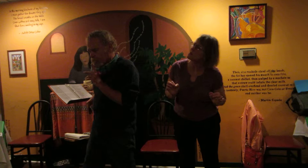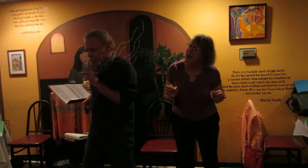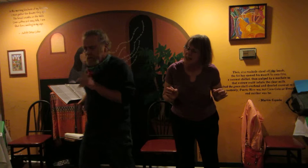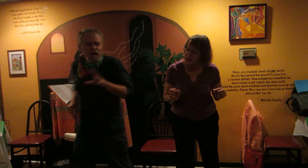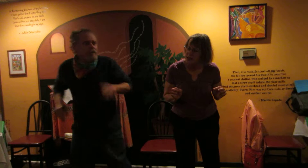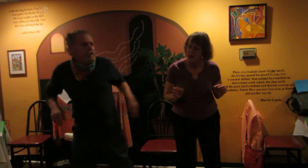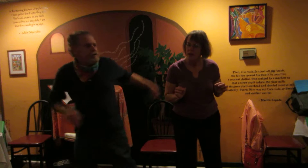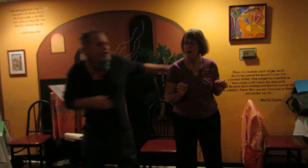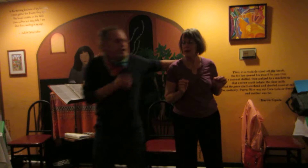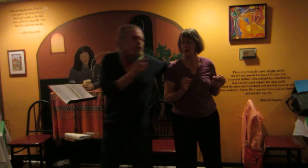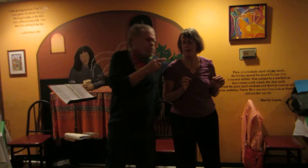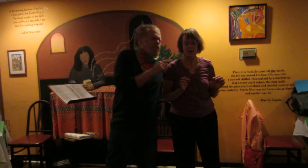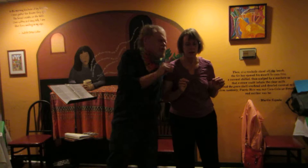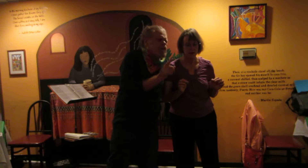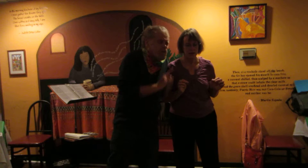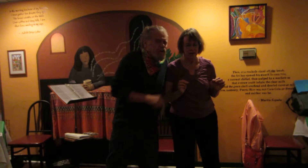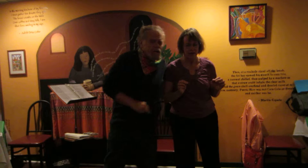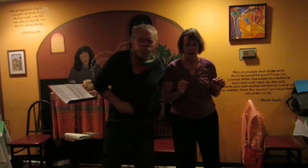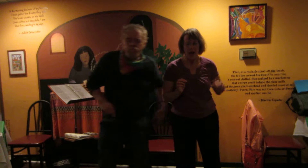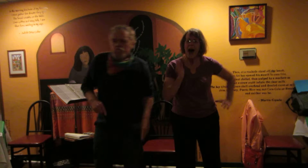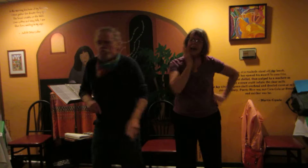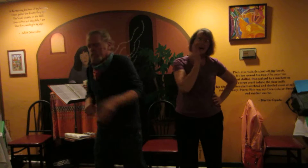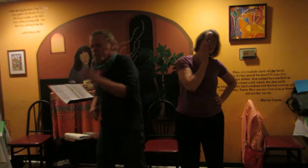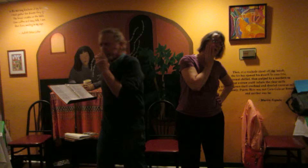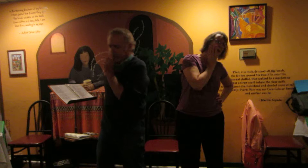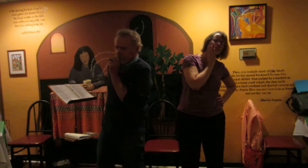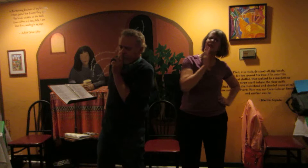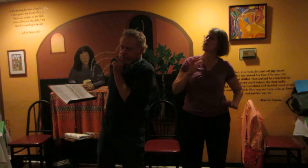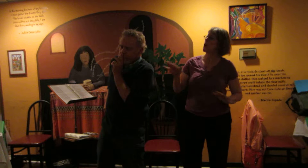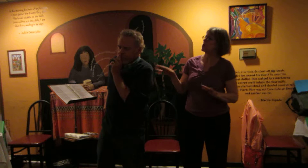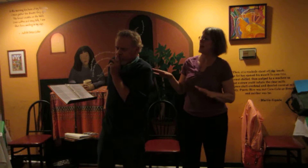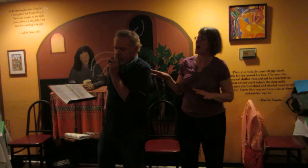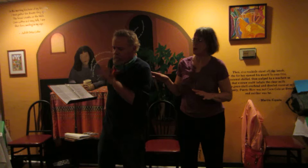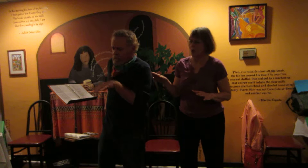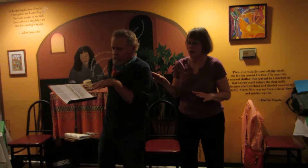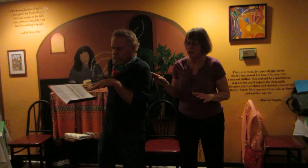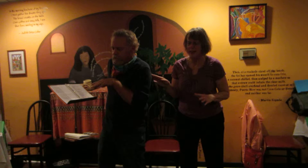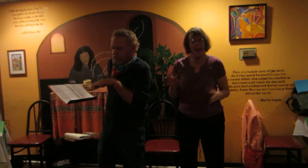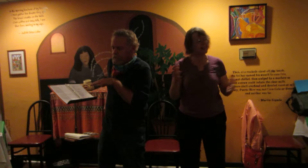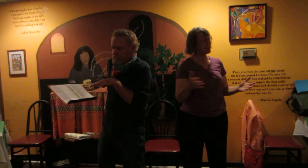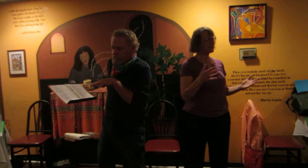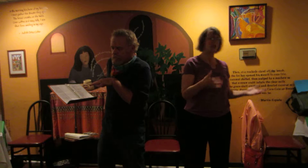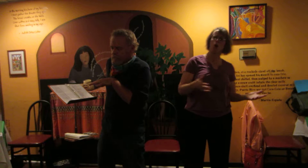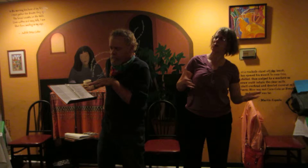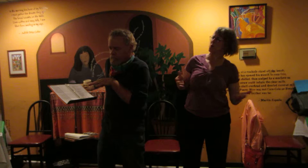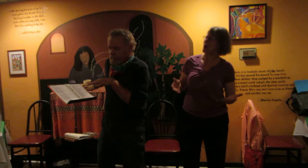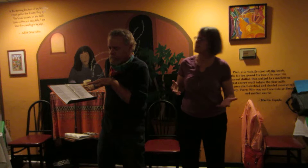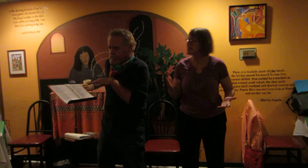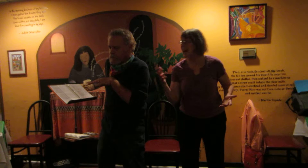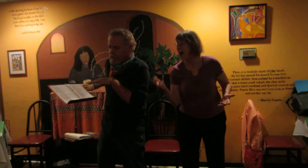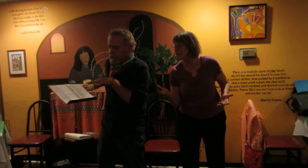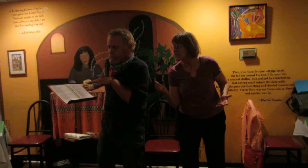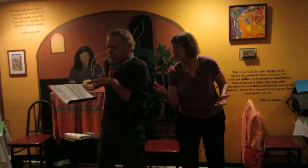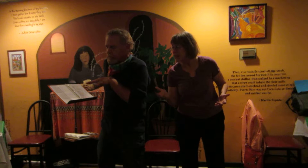who will be met? Everyone you think you don't understand yet. I got some answers if you only had a question. And since you know so